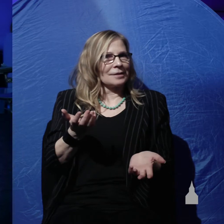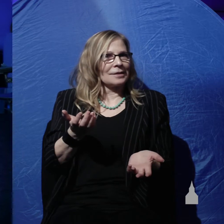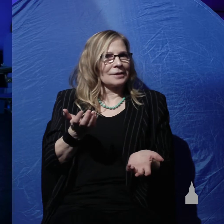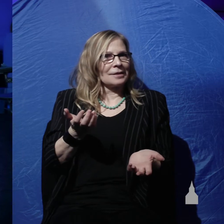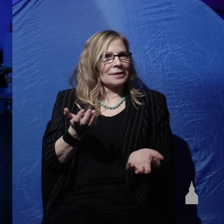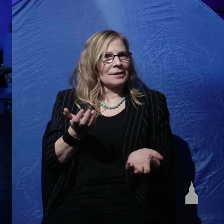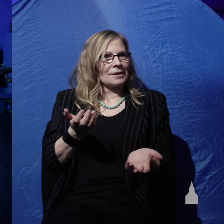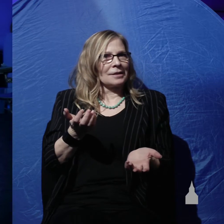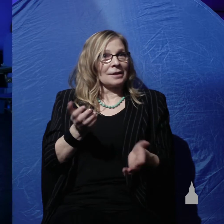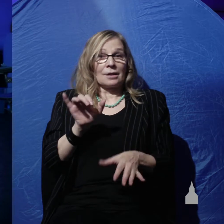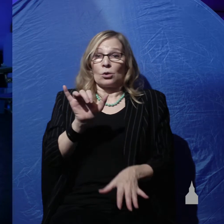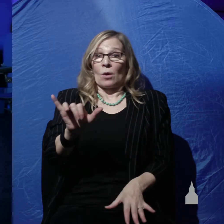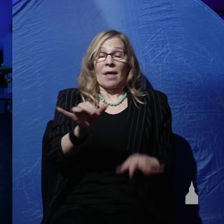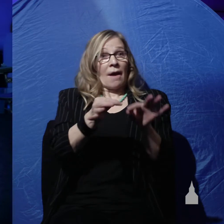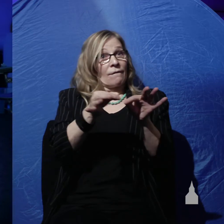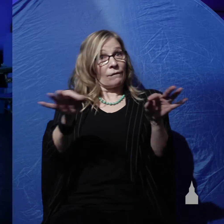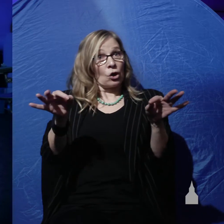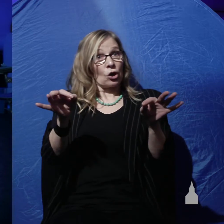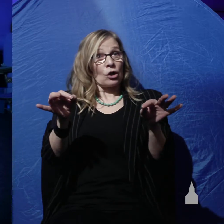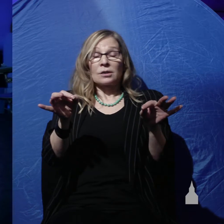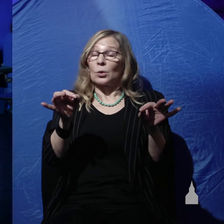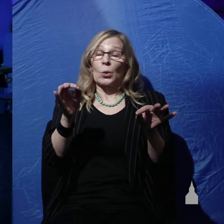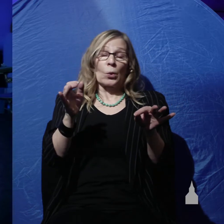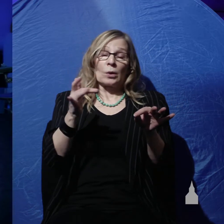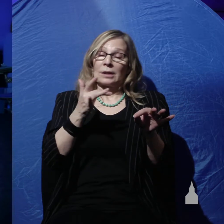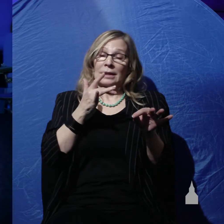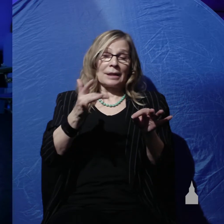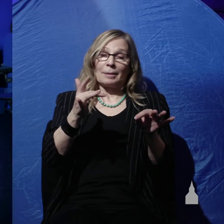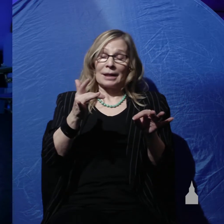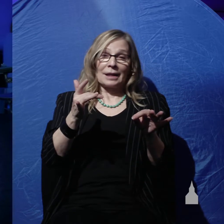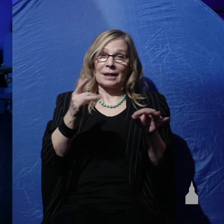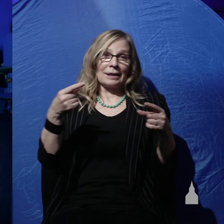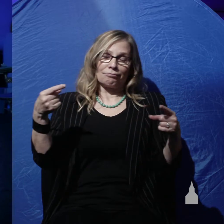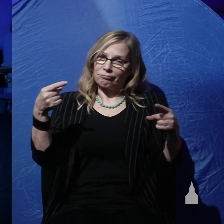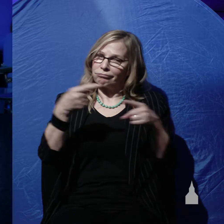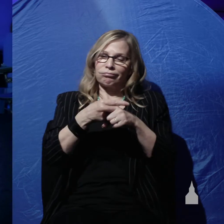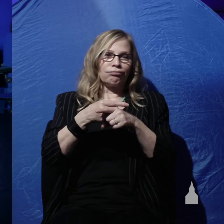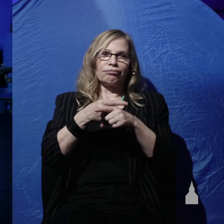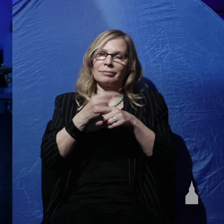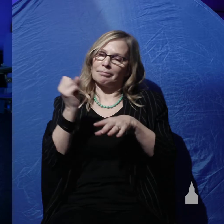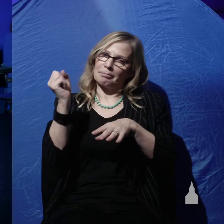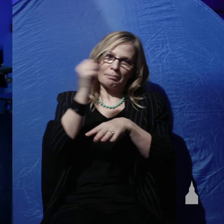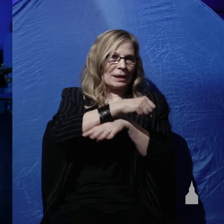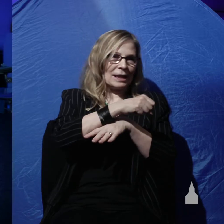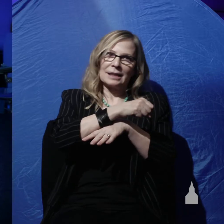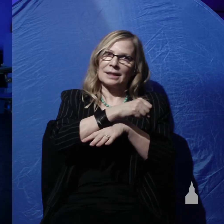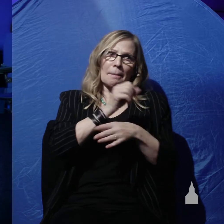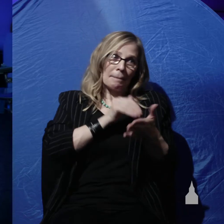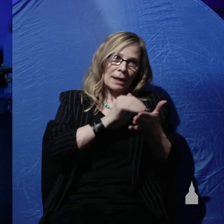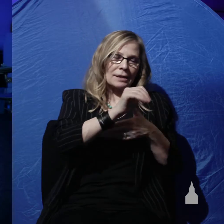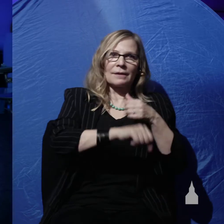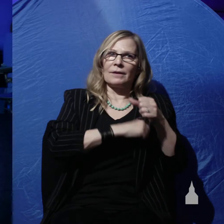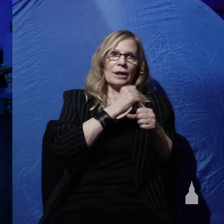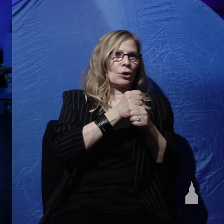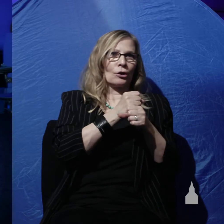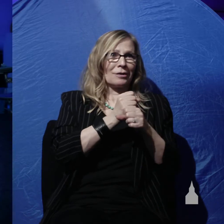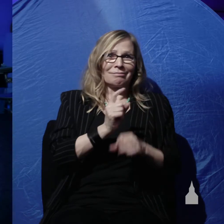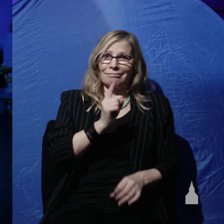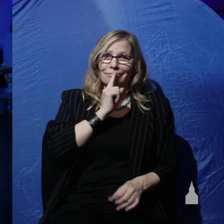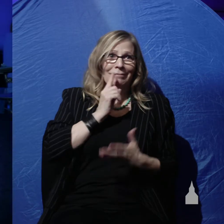So, this verse is a brick wall against millions of years. There are no millions of years in the days. There are no millions of years between